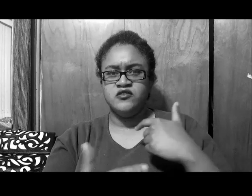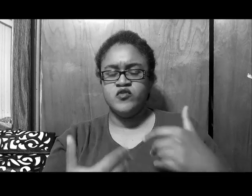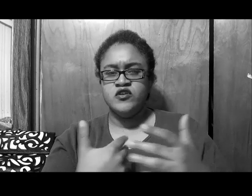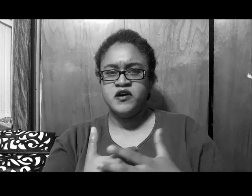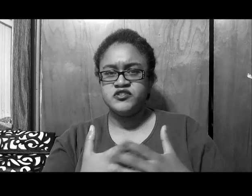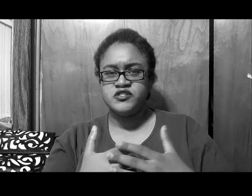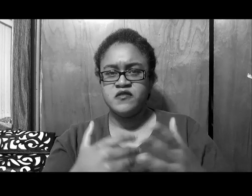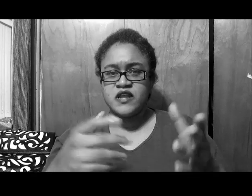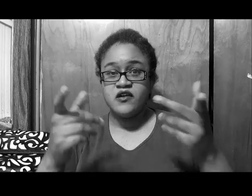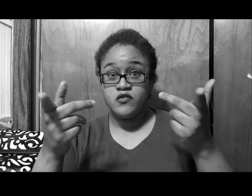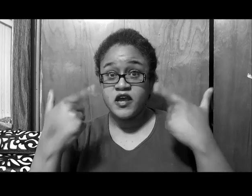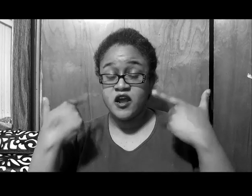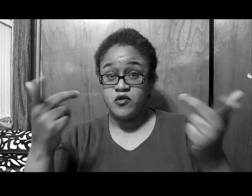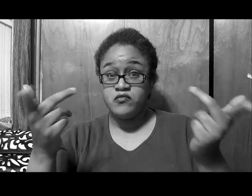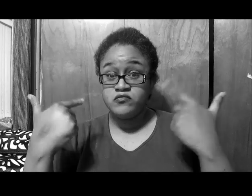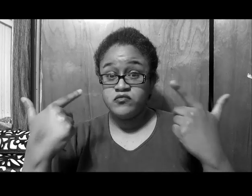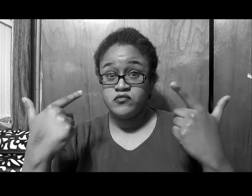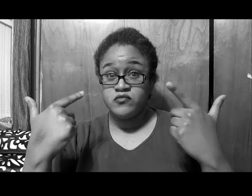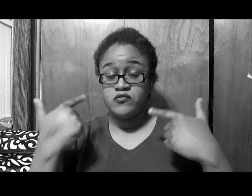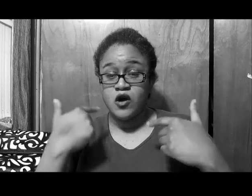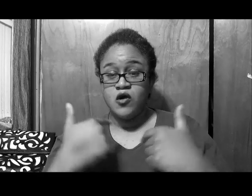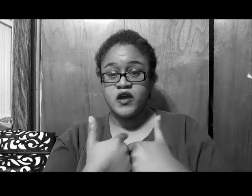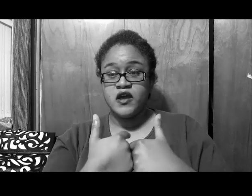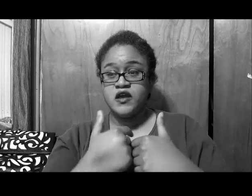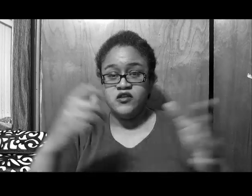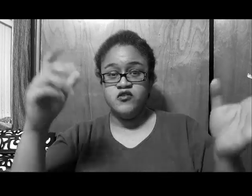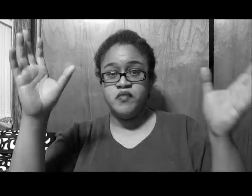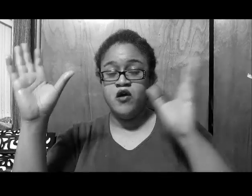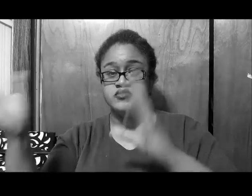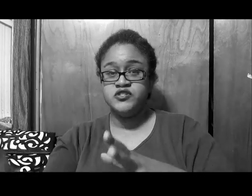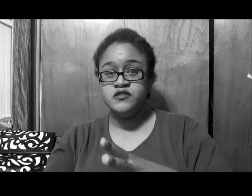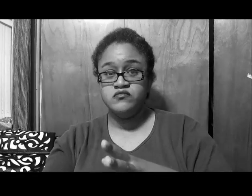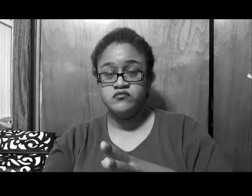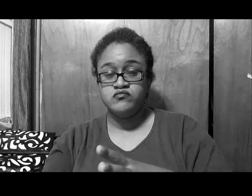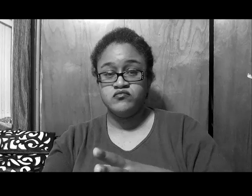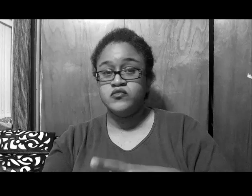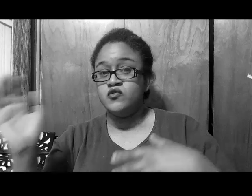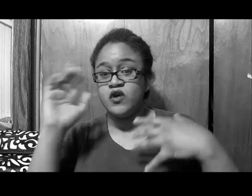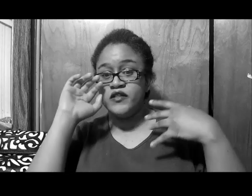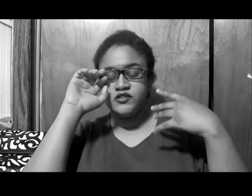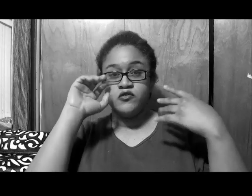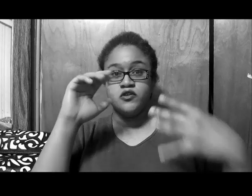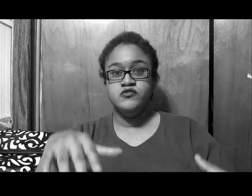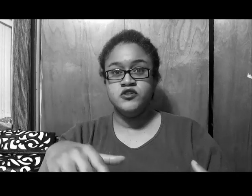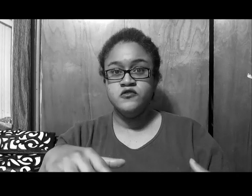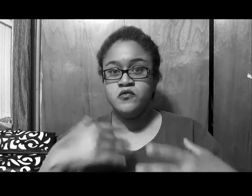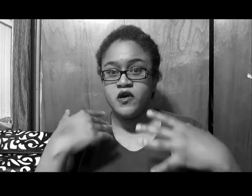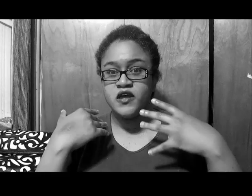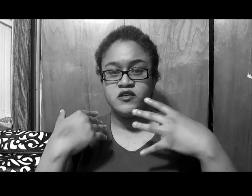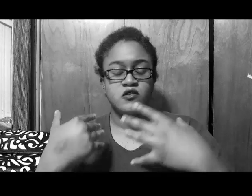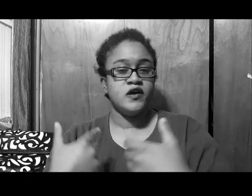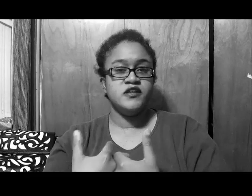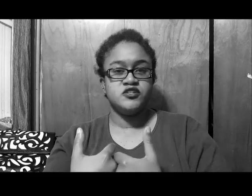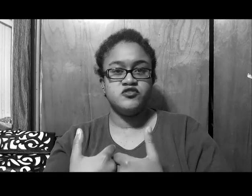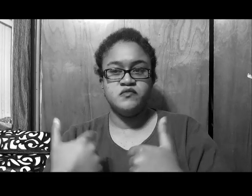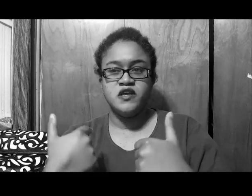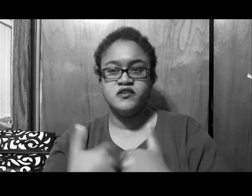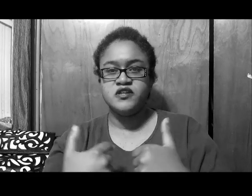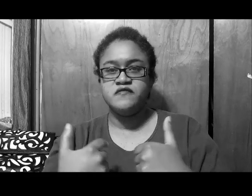when you put yourself down, on camera, okay, and you post it, whether it's on YouTube, or any, you know, any social media, or stuff